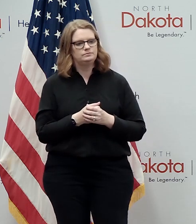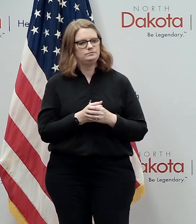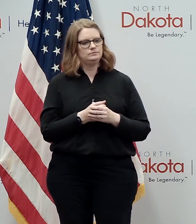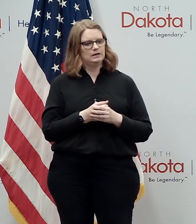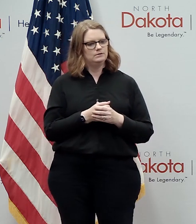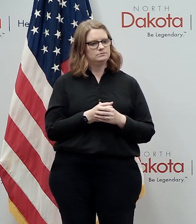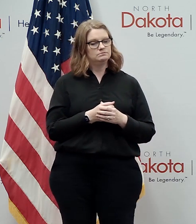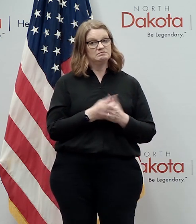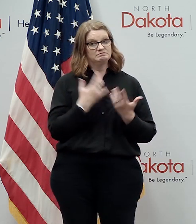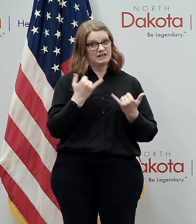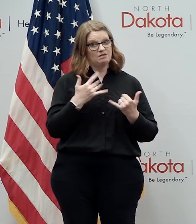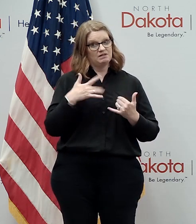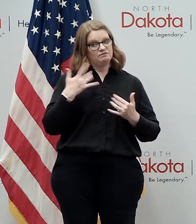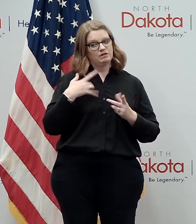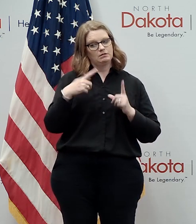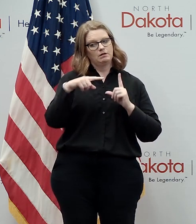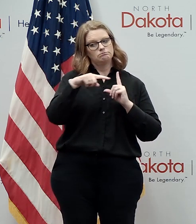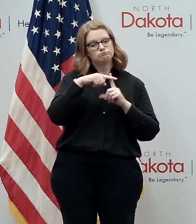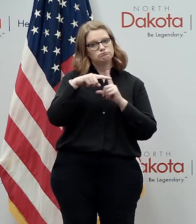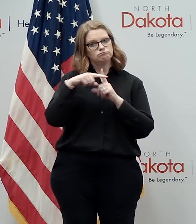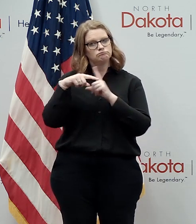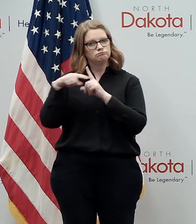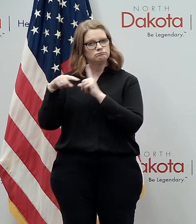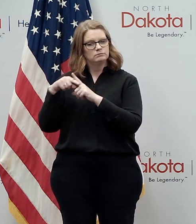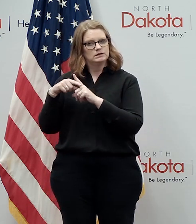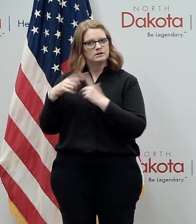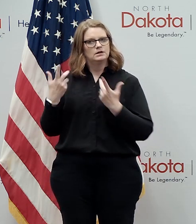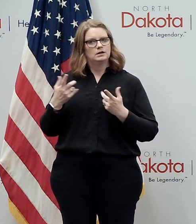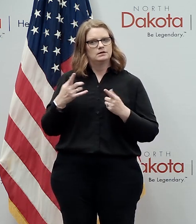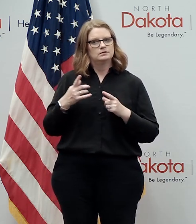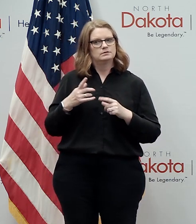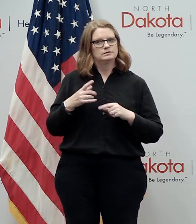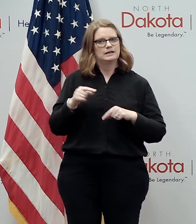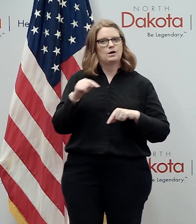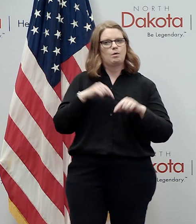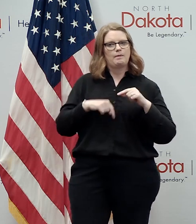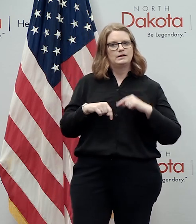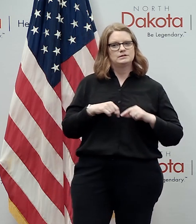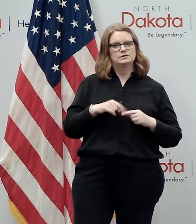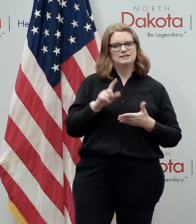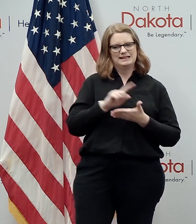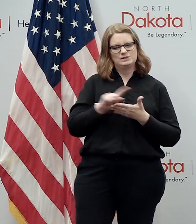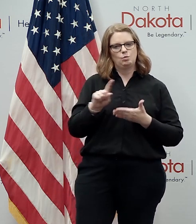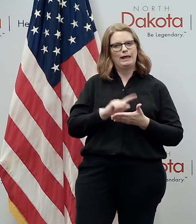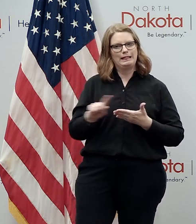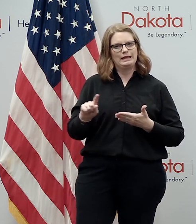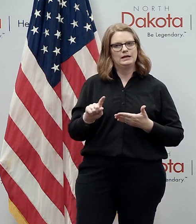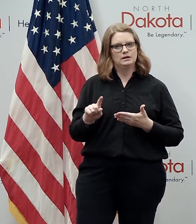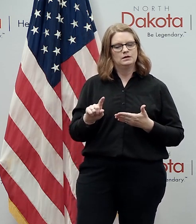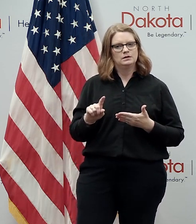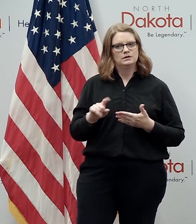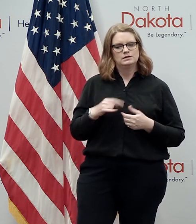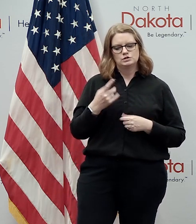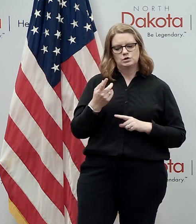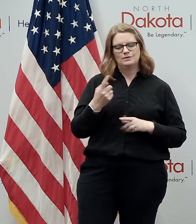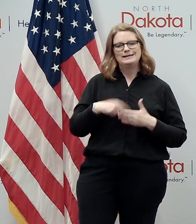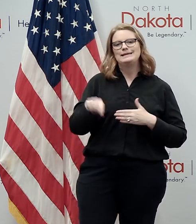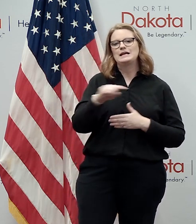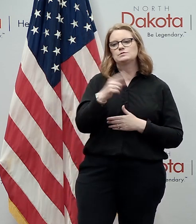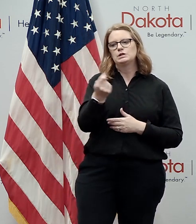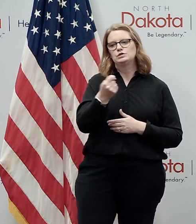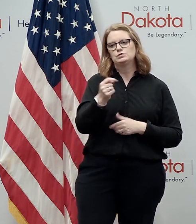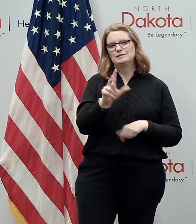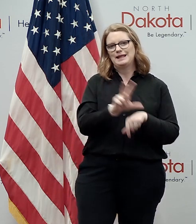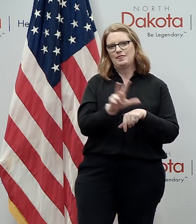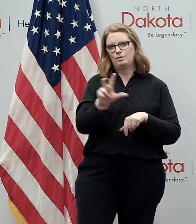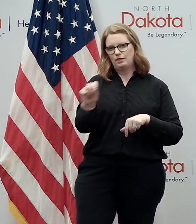things moving in the right direction uh we're going to step back to uh doing these weekly so we'll be here tuesday at 3 30